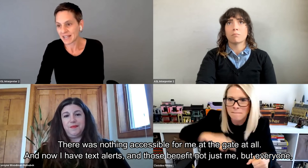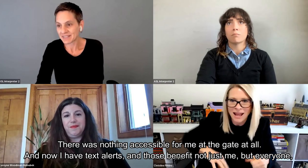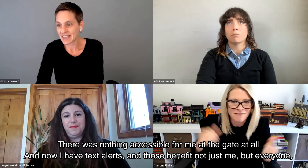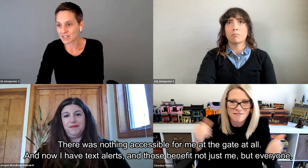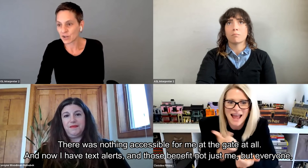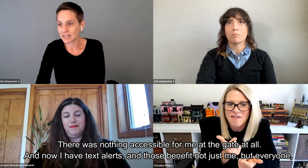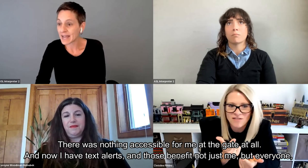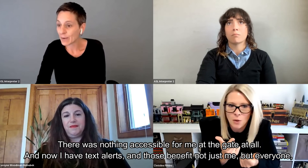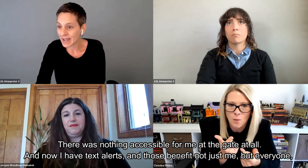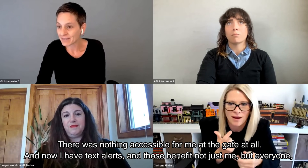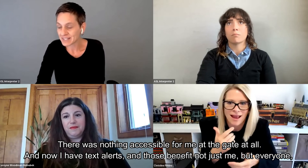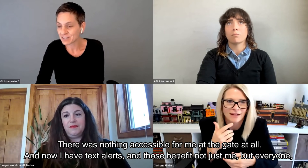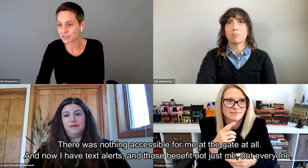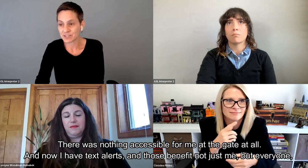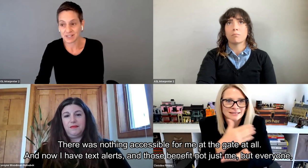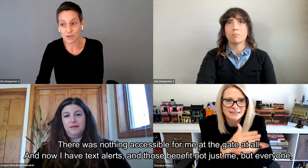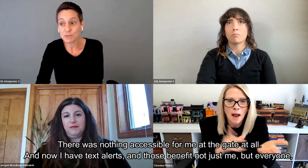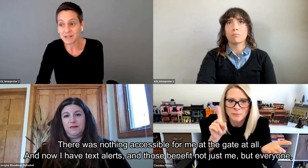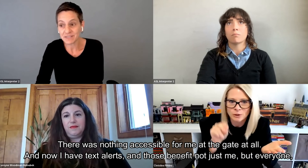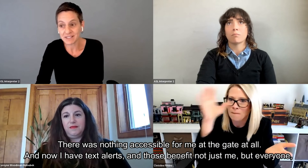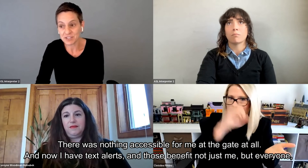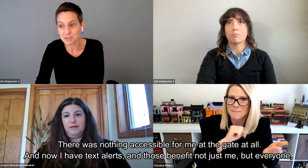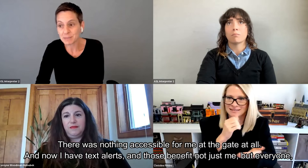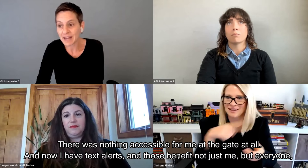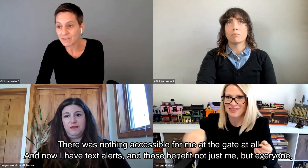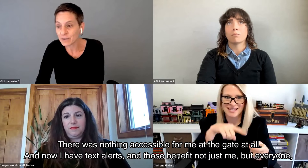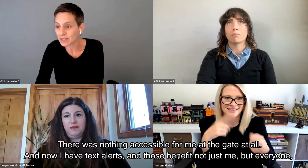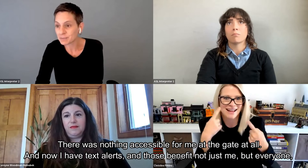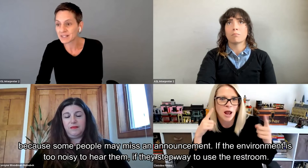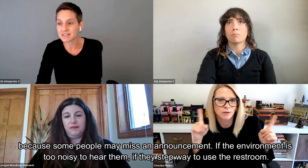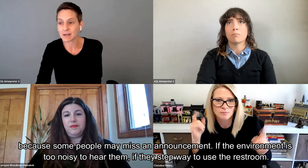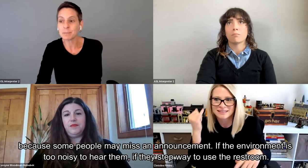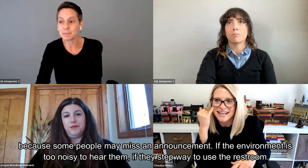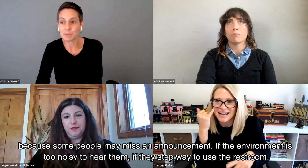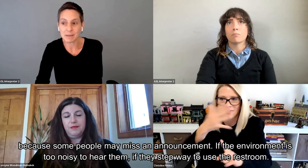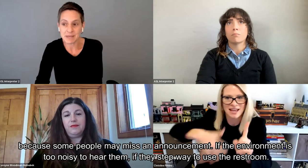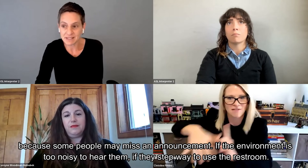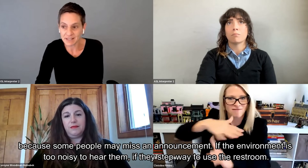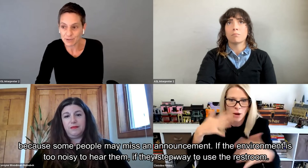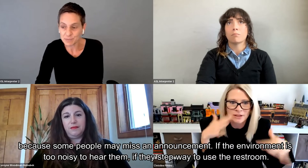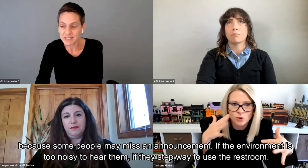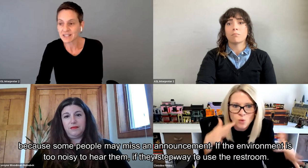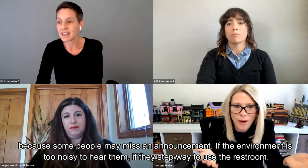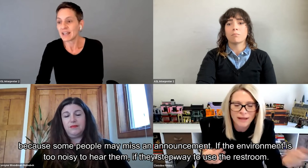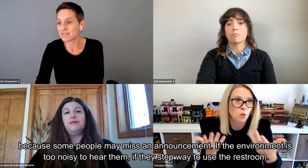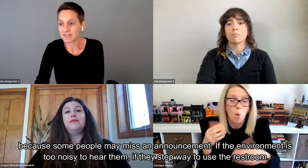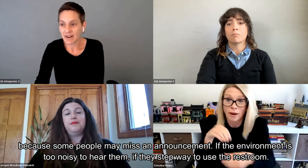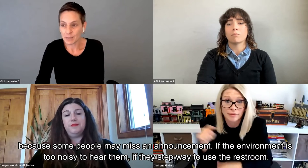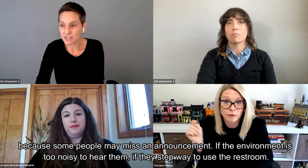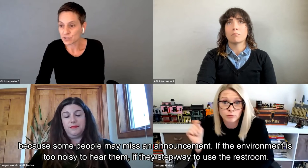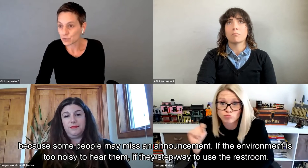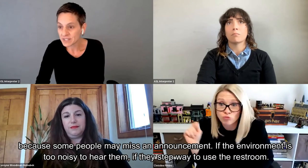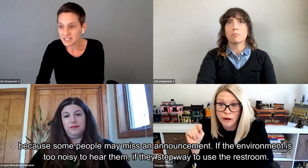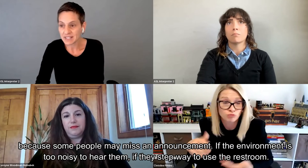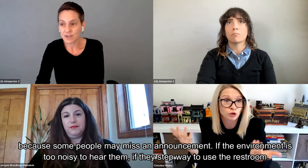me at the gate at all. And now I have text alerts and those benefit not just me, but everyone, because some people may miss an announcement, if the